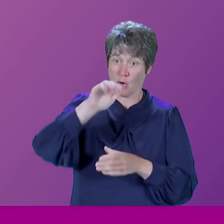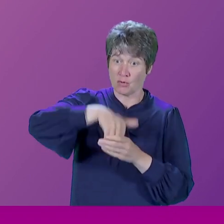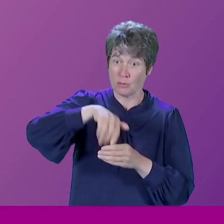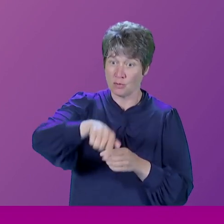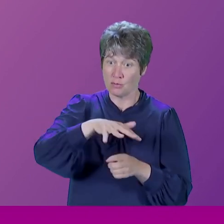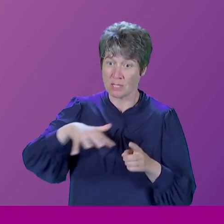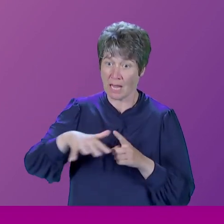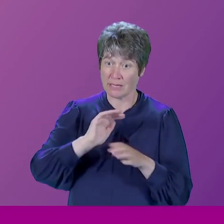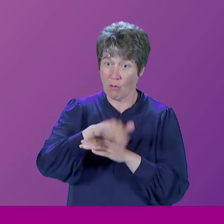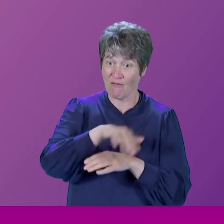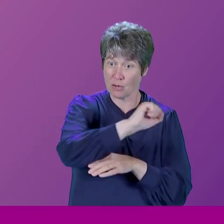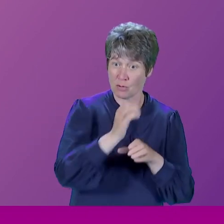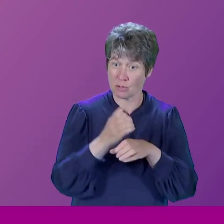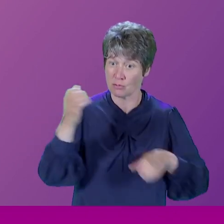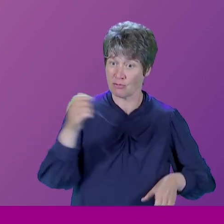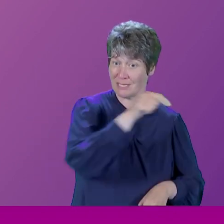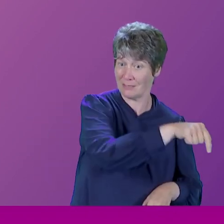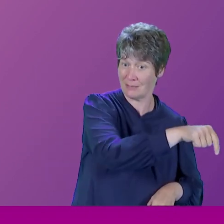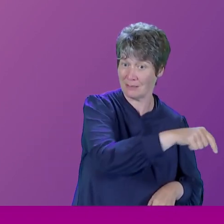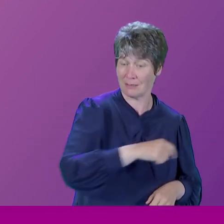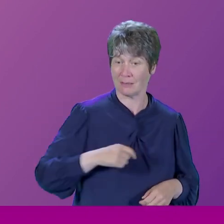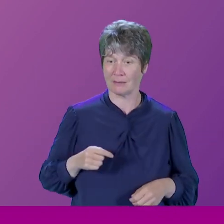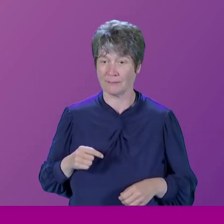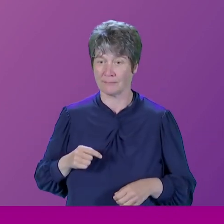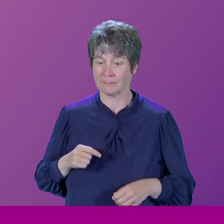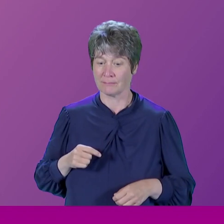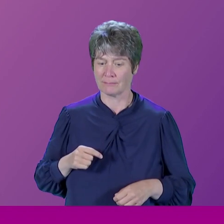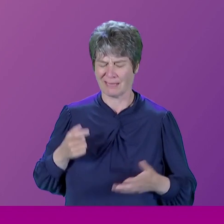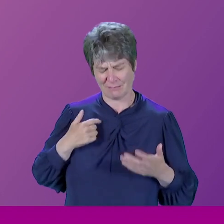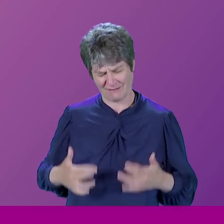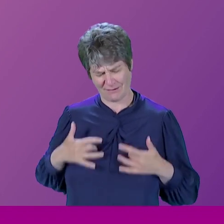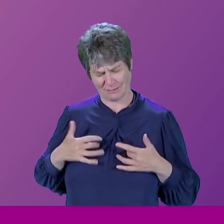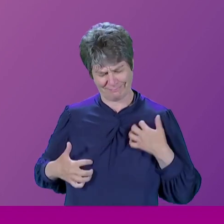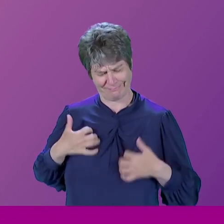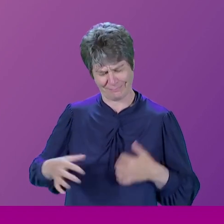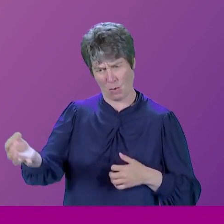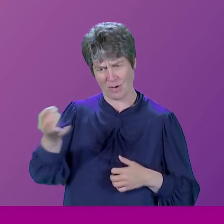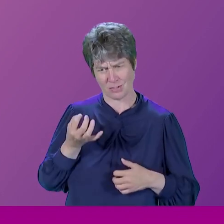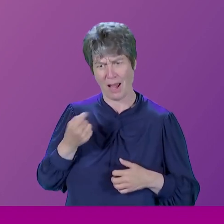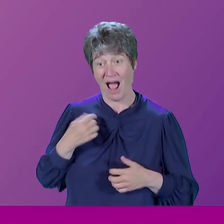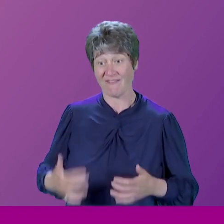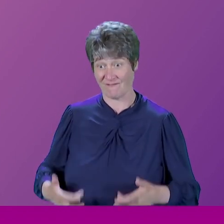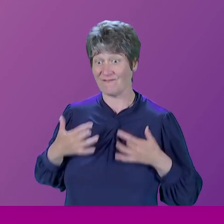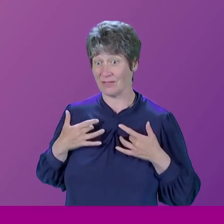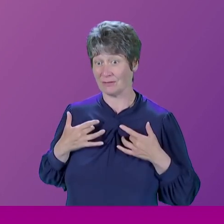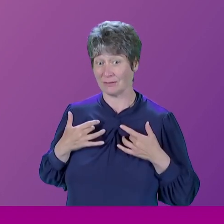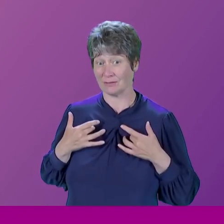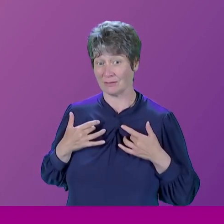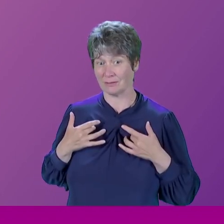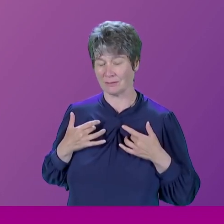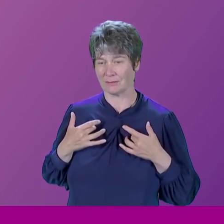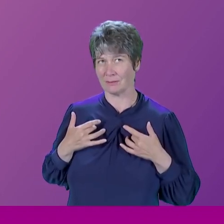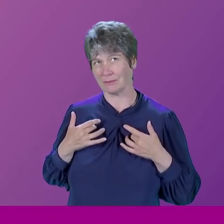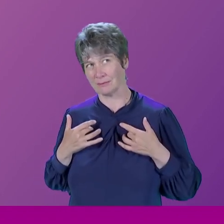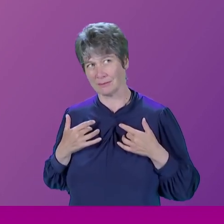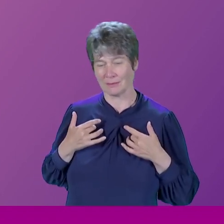of view? It's an interesting question. I think my answer is that there should be many more people who